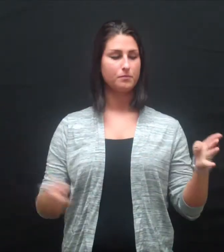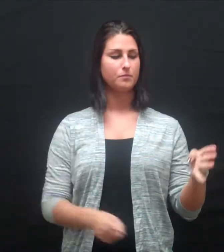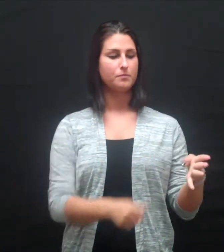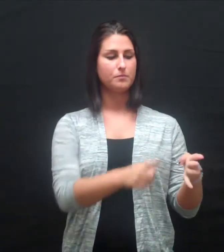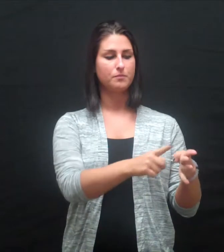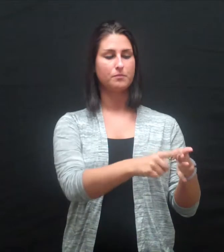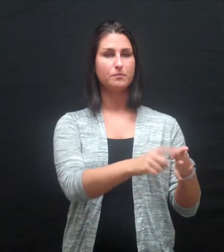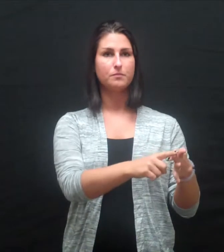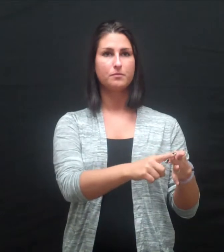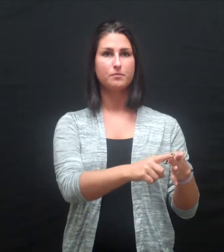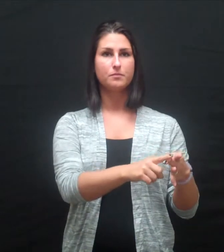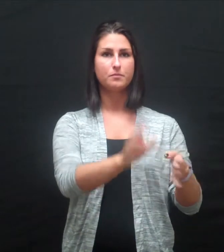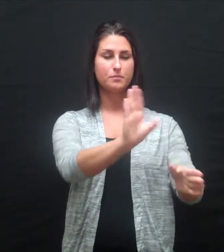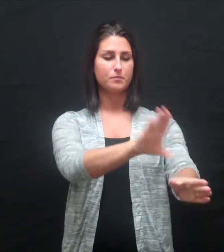Concert Choir,